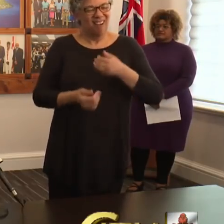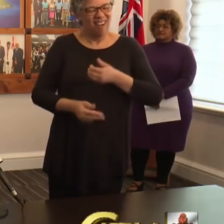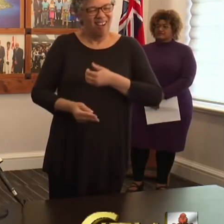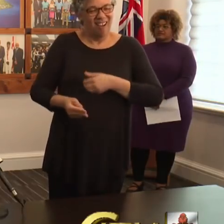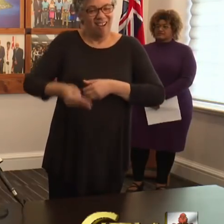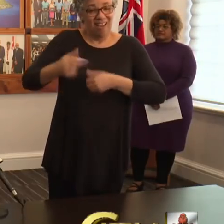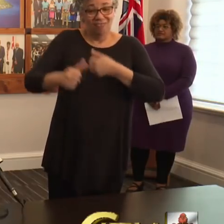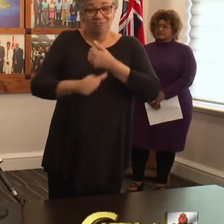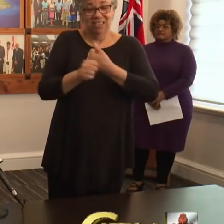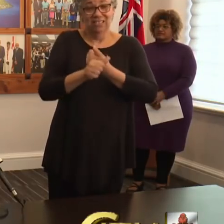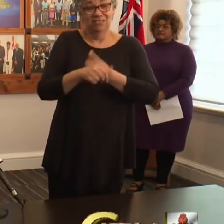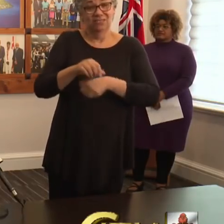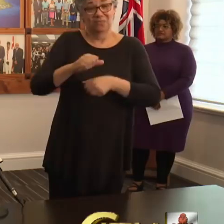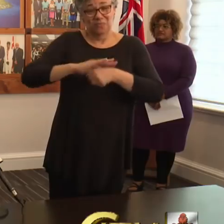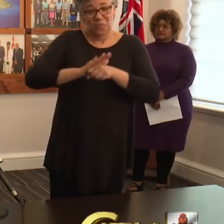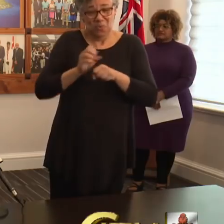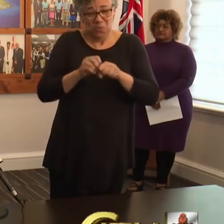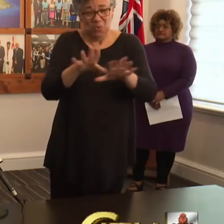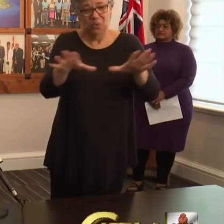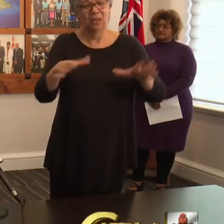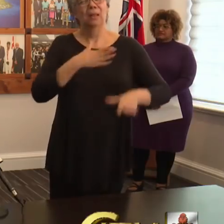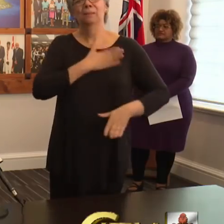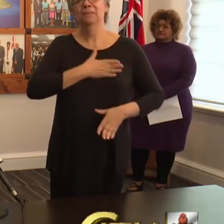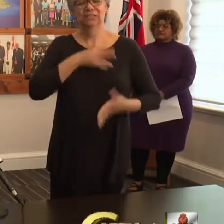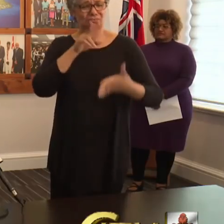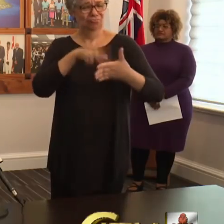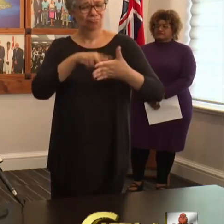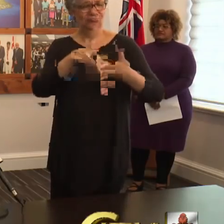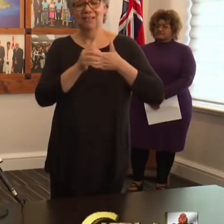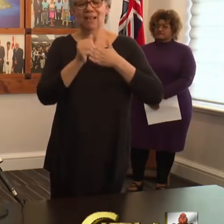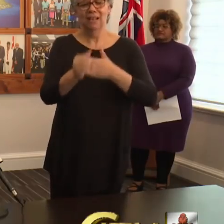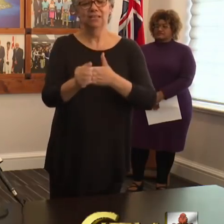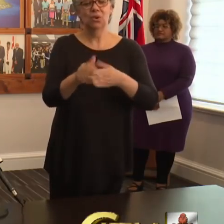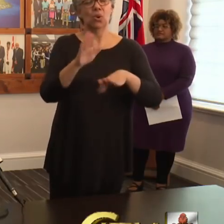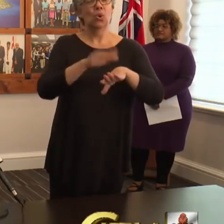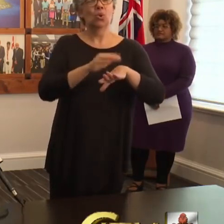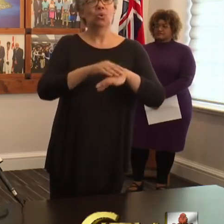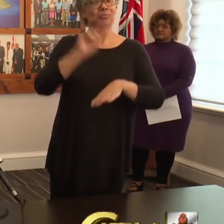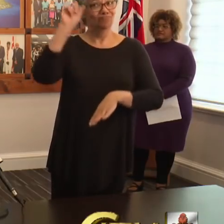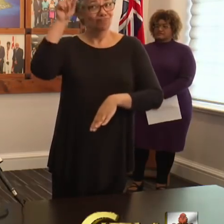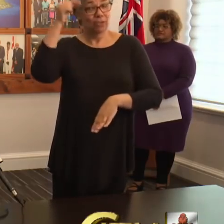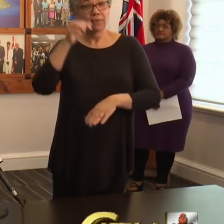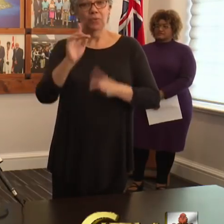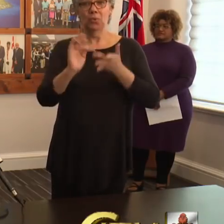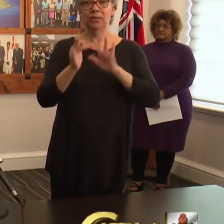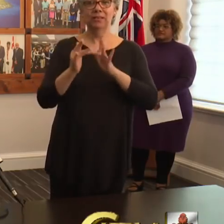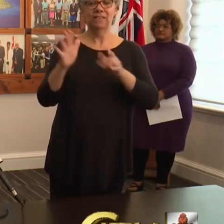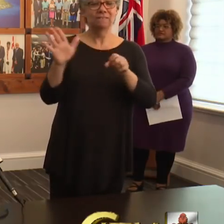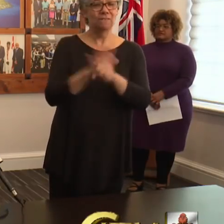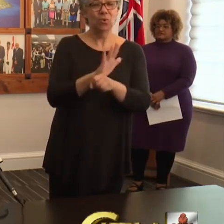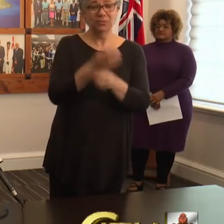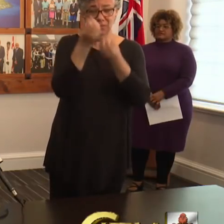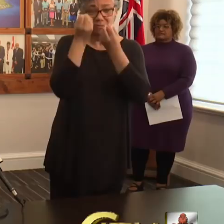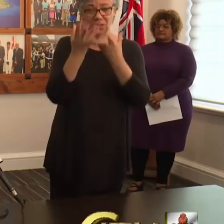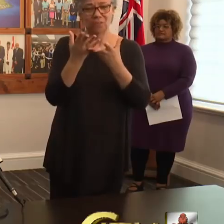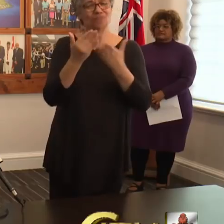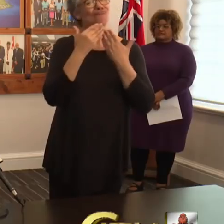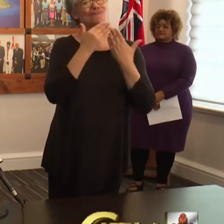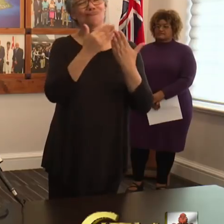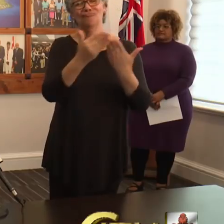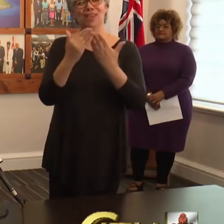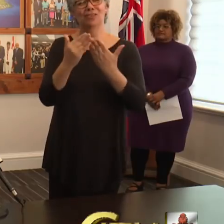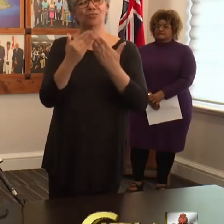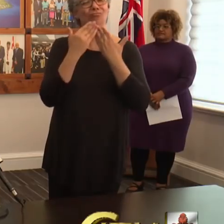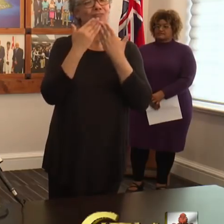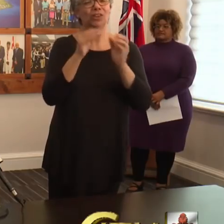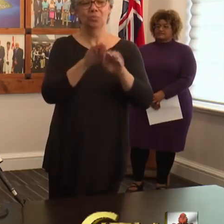disease. So please look at the guidelines that will be posted on the government website for full details. And again, I thank you all, and I thank Bermuda,